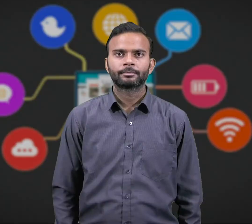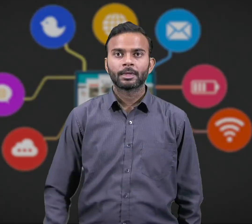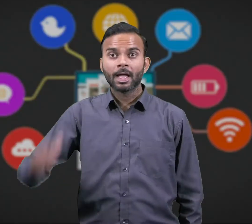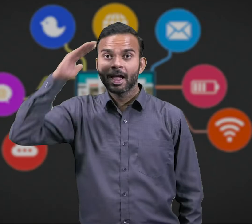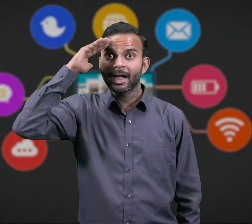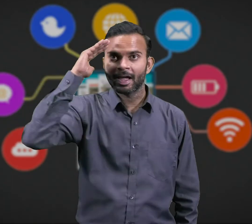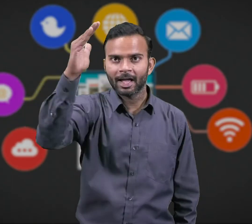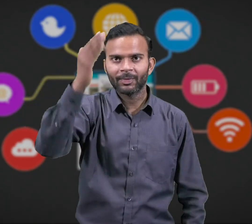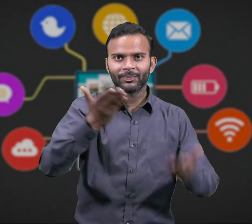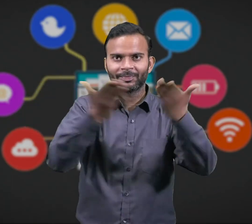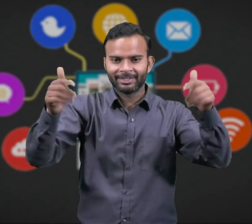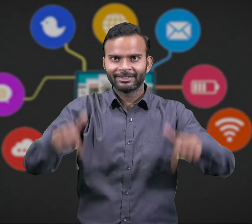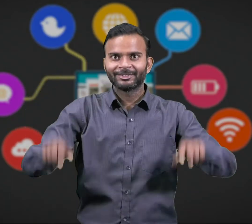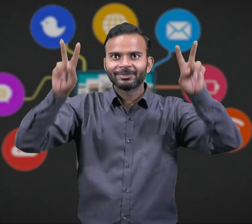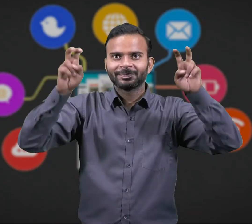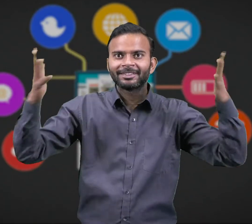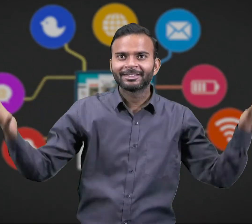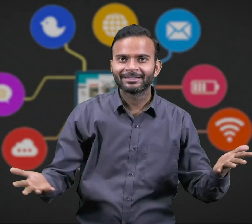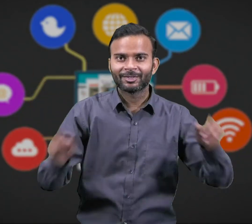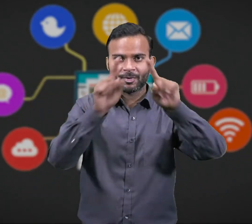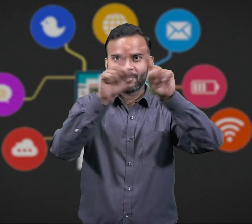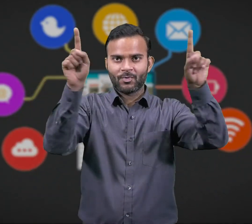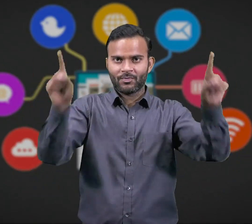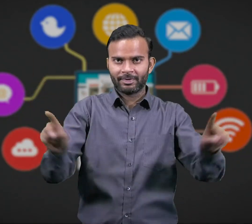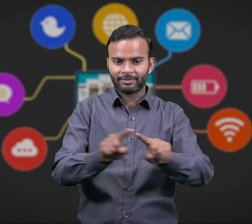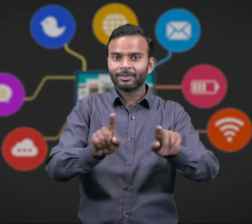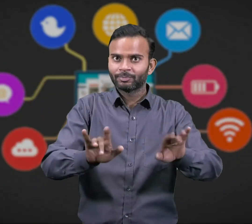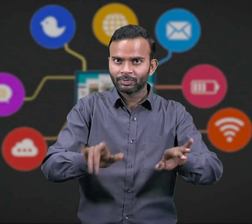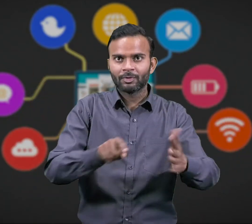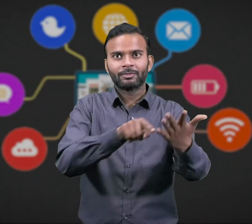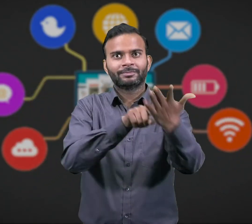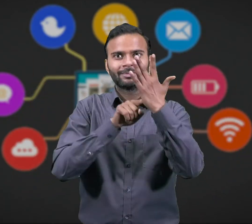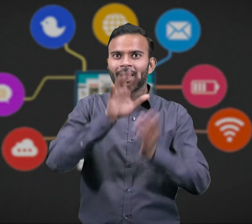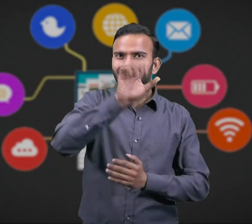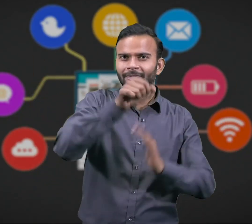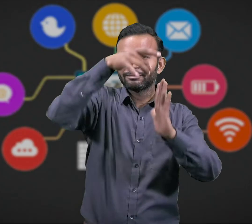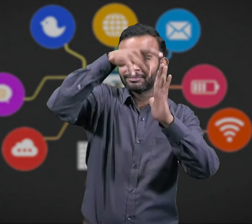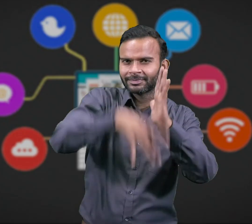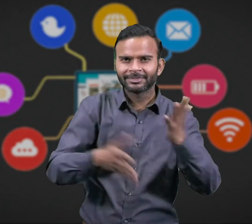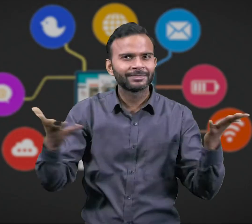Hello everyone, today we are going to understand about characteristics of computer.